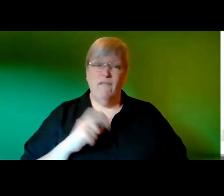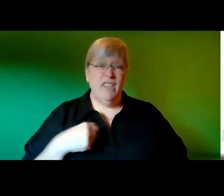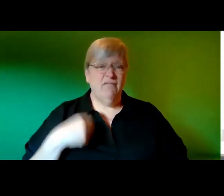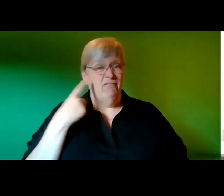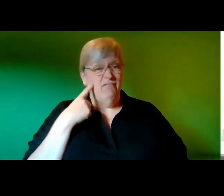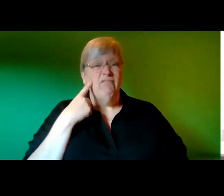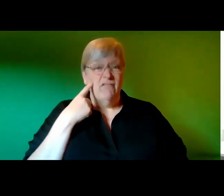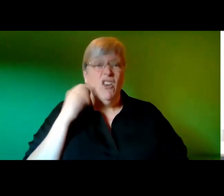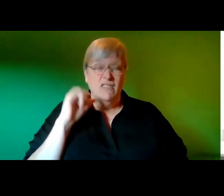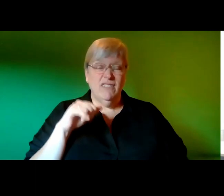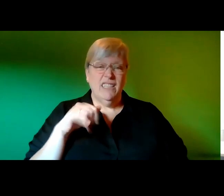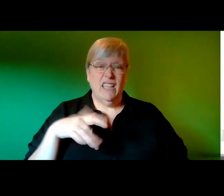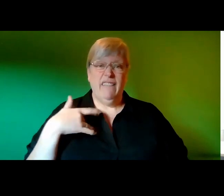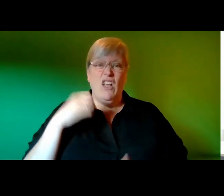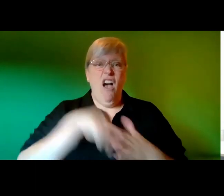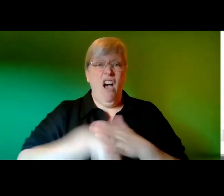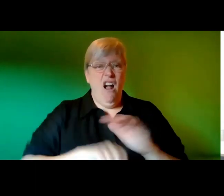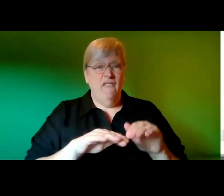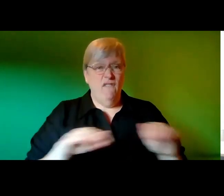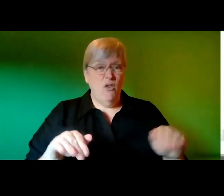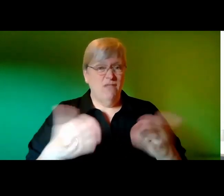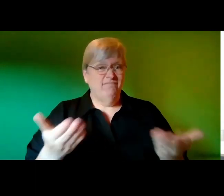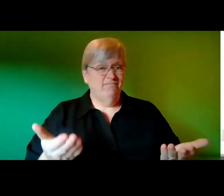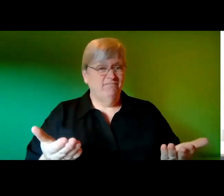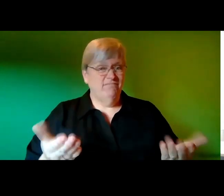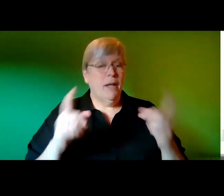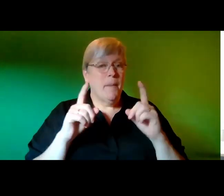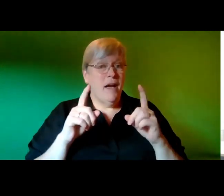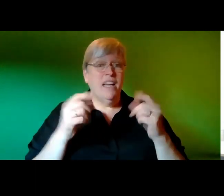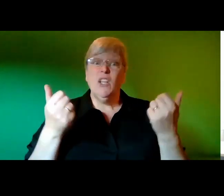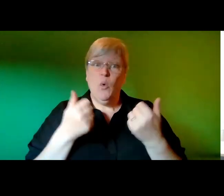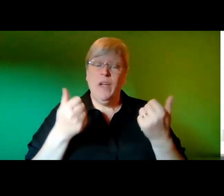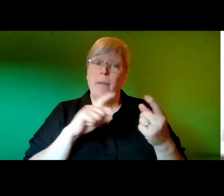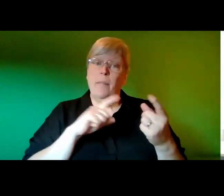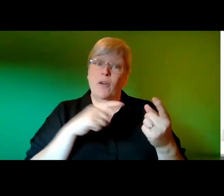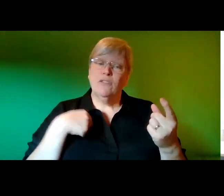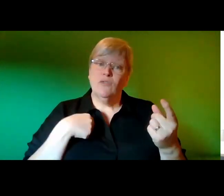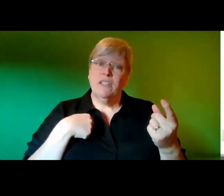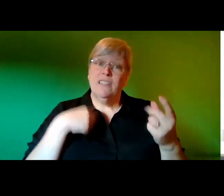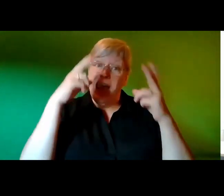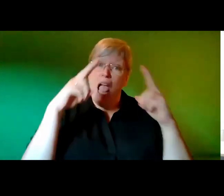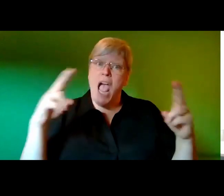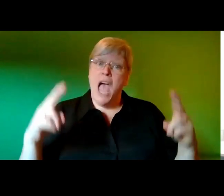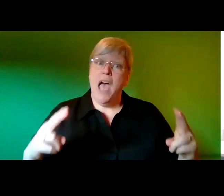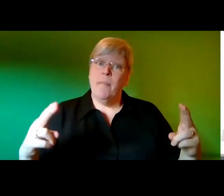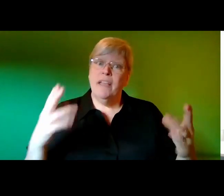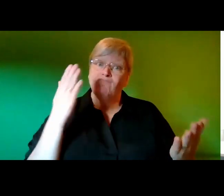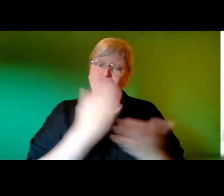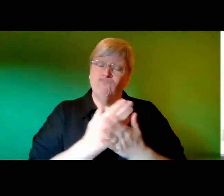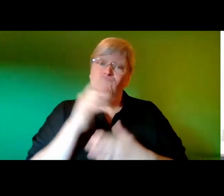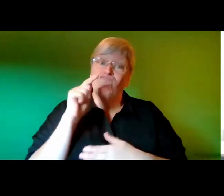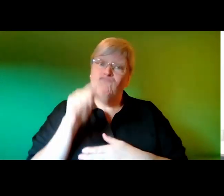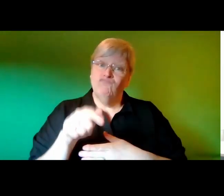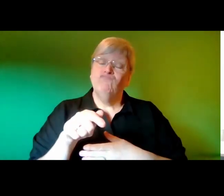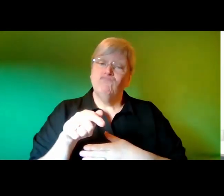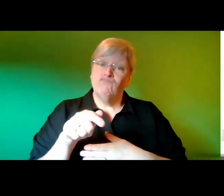I can feel the heart flaw even through the blankets but it is okay because this is what camping is I look up at the slit